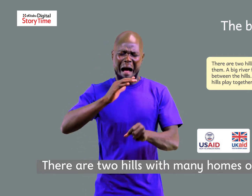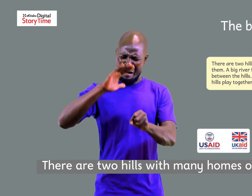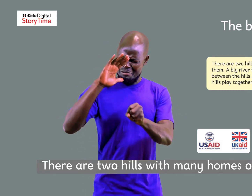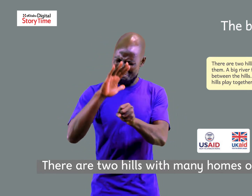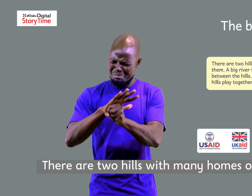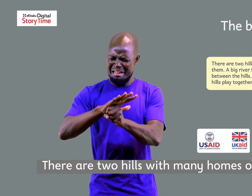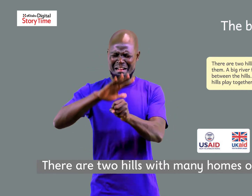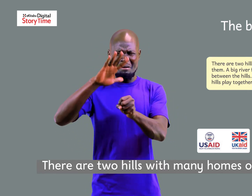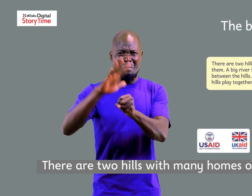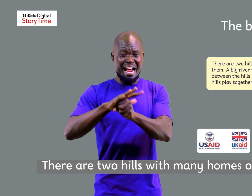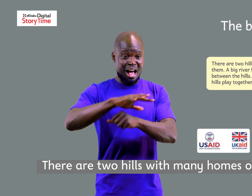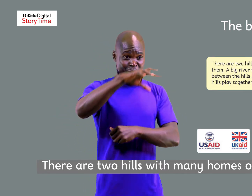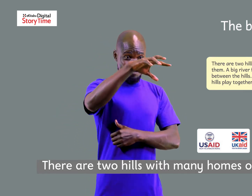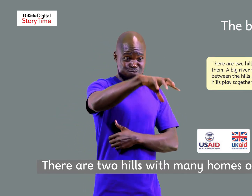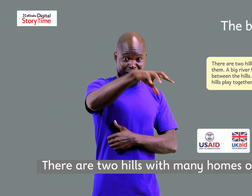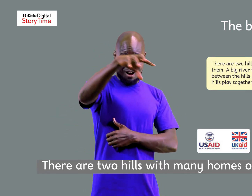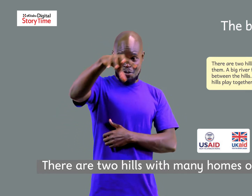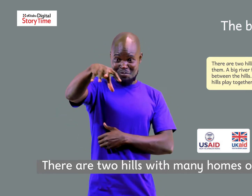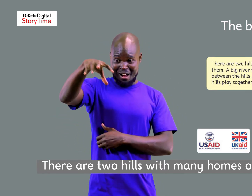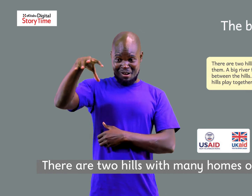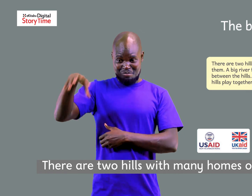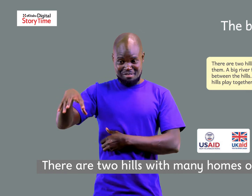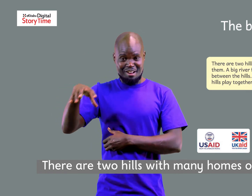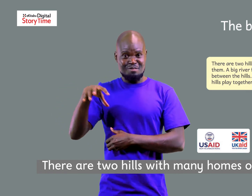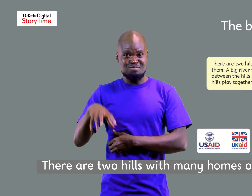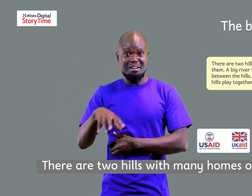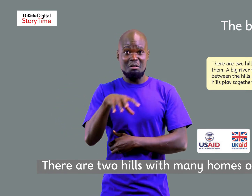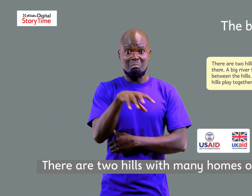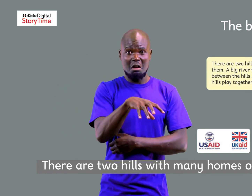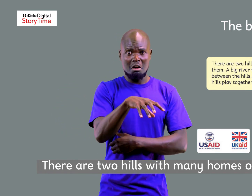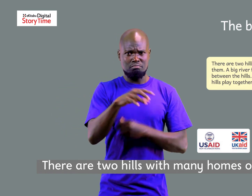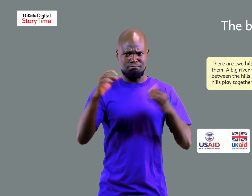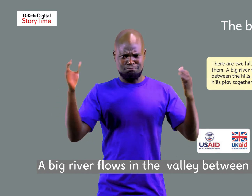there are two hills with many homes on them